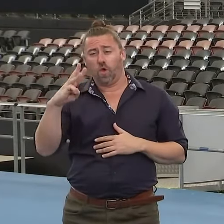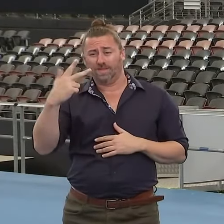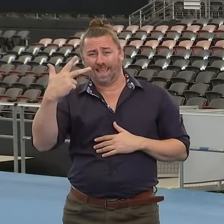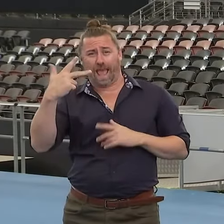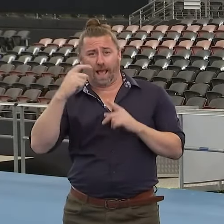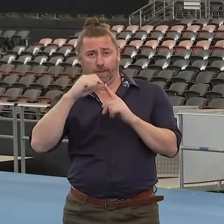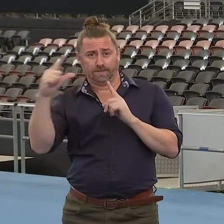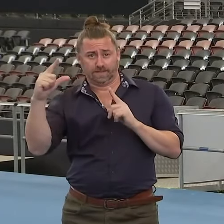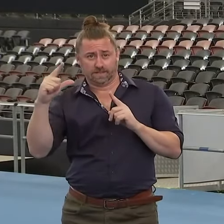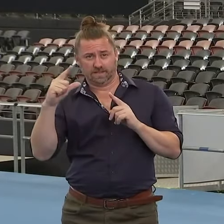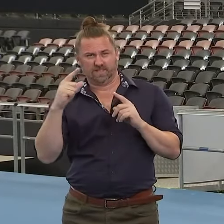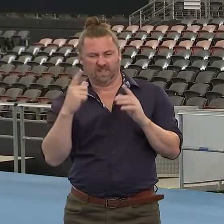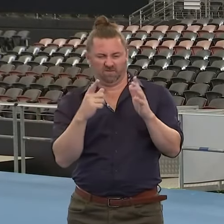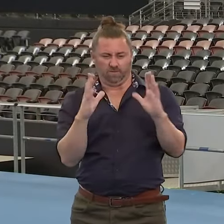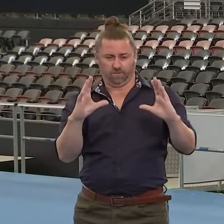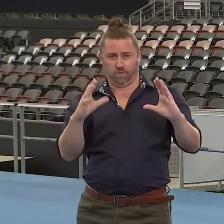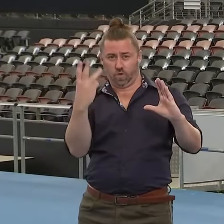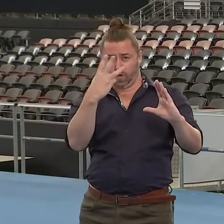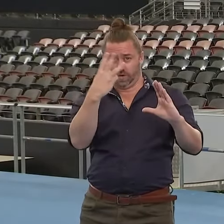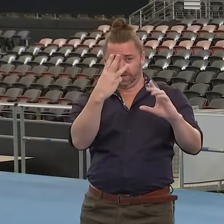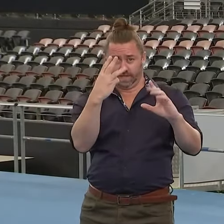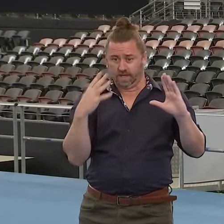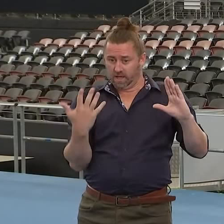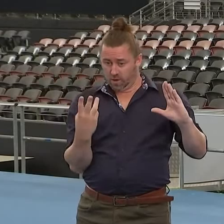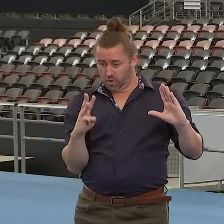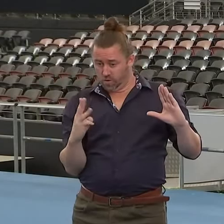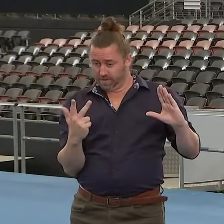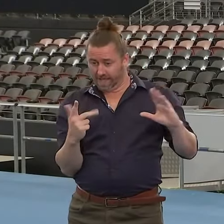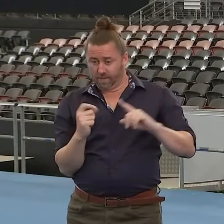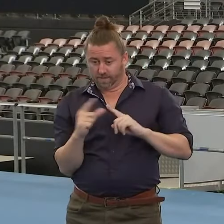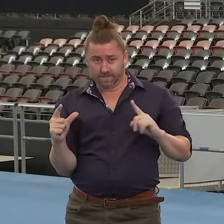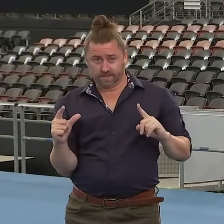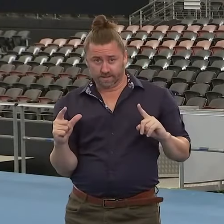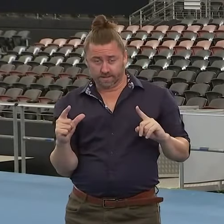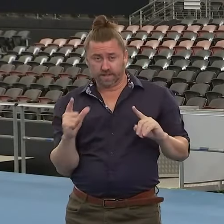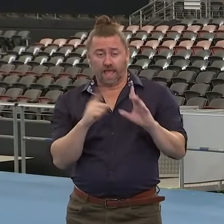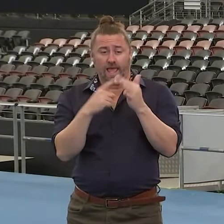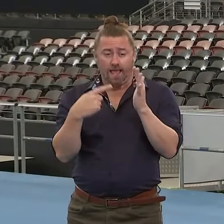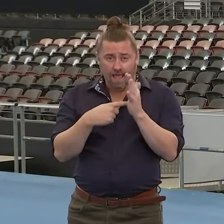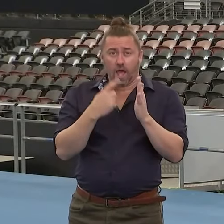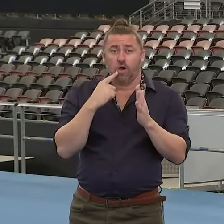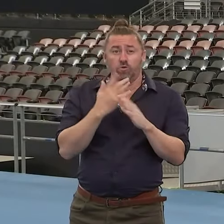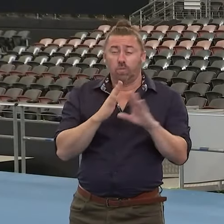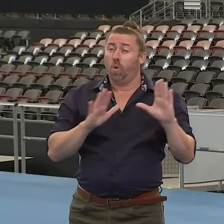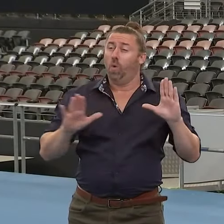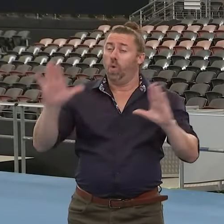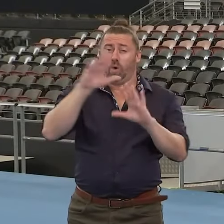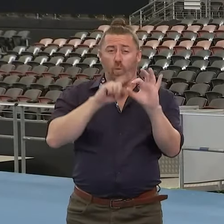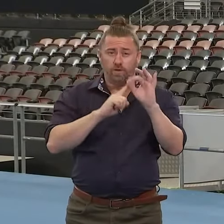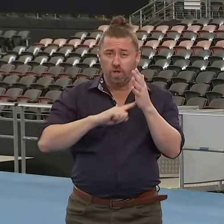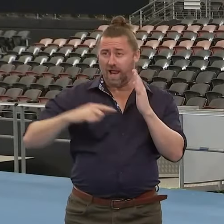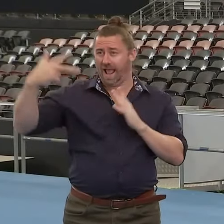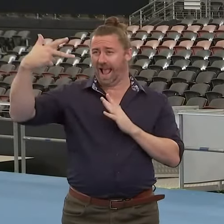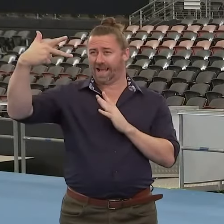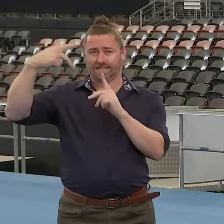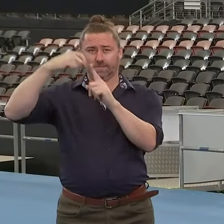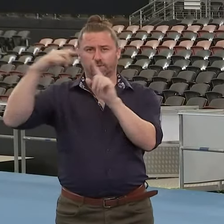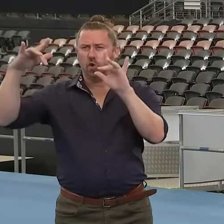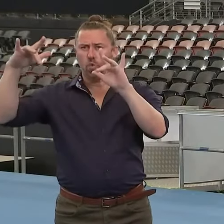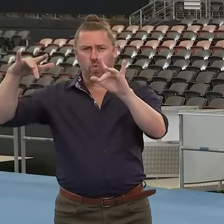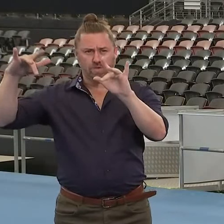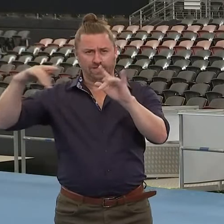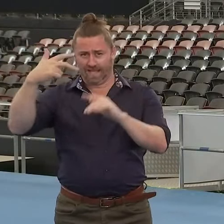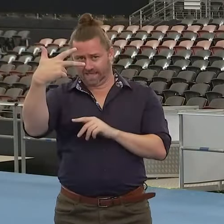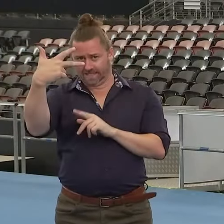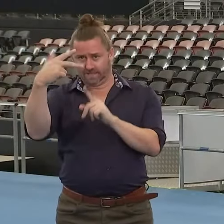today are unvaccinated people, even though they only make up 8% of the population here in Queensland, 38% of the deaths.